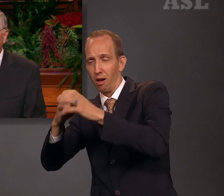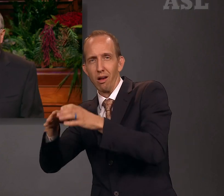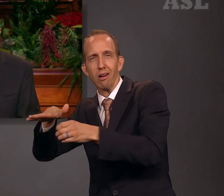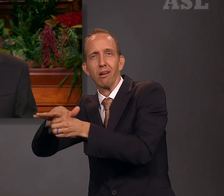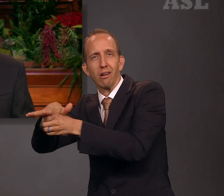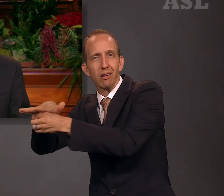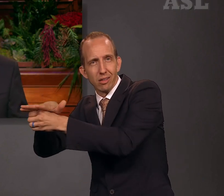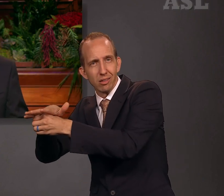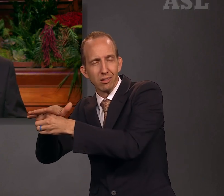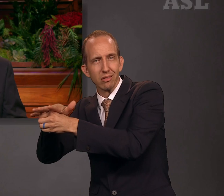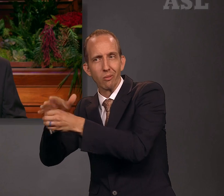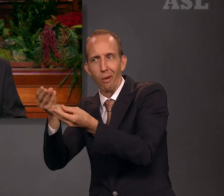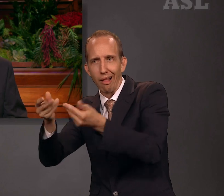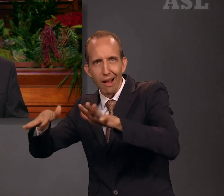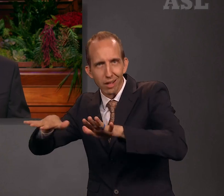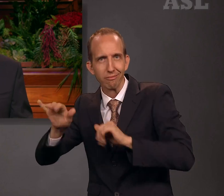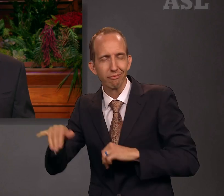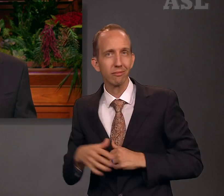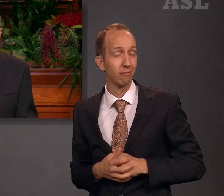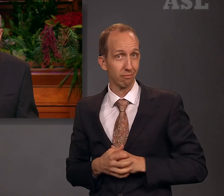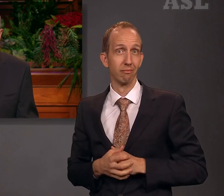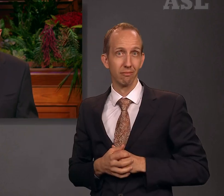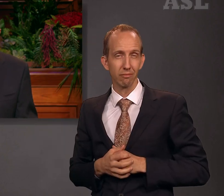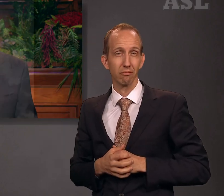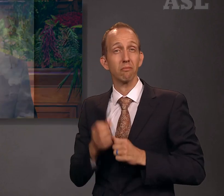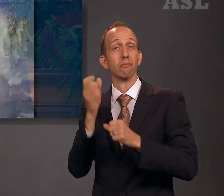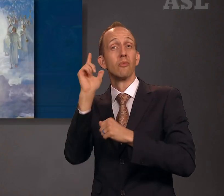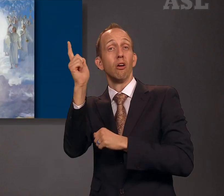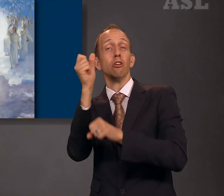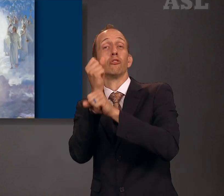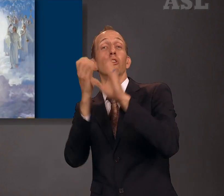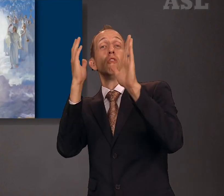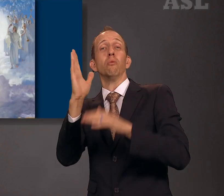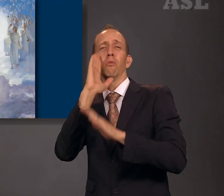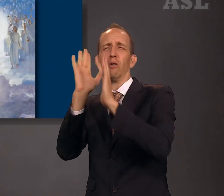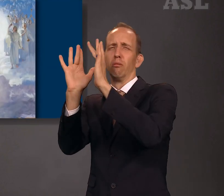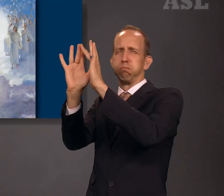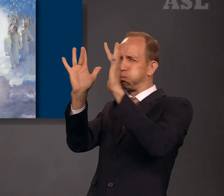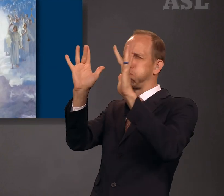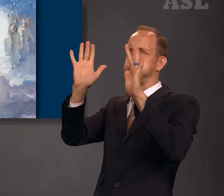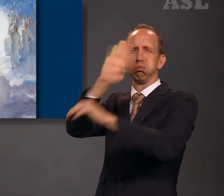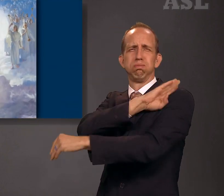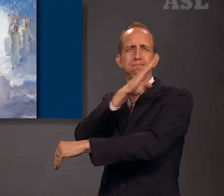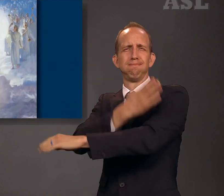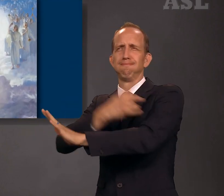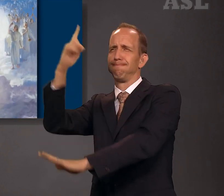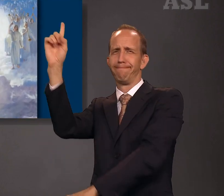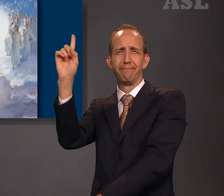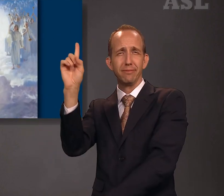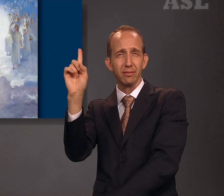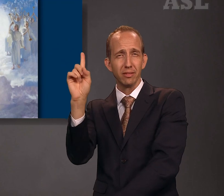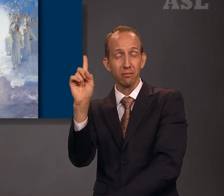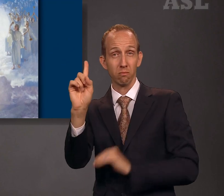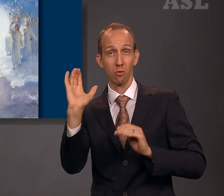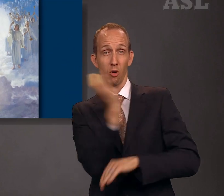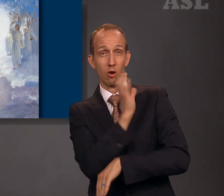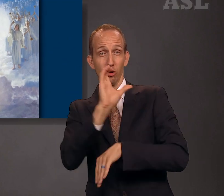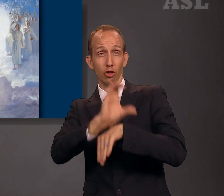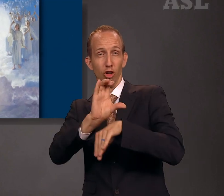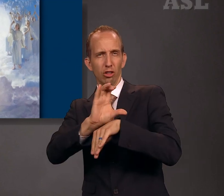territories. When the Savior returns in majesty and glory, faithful members of the Church of